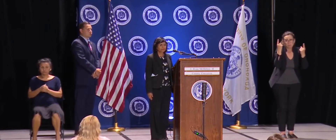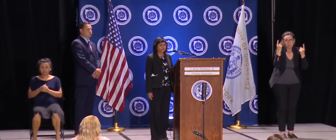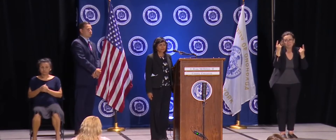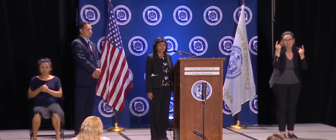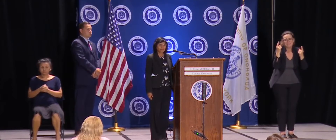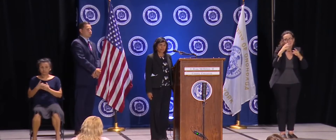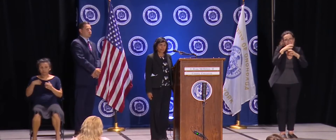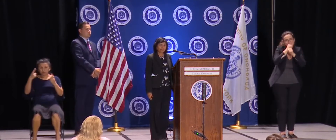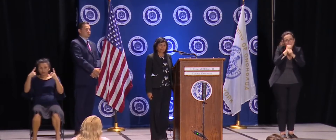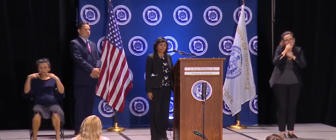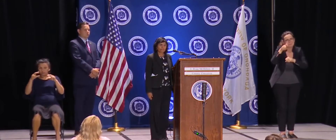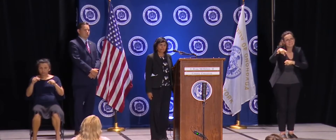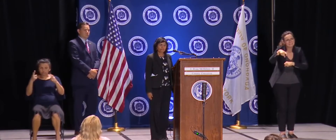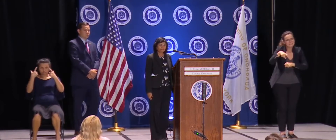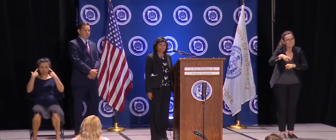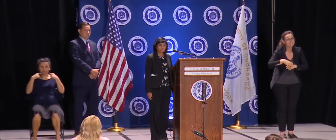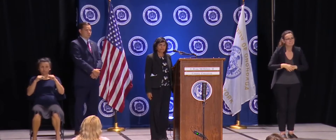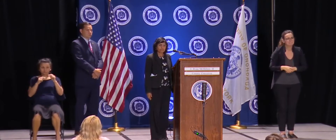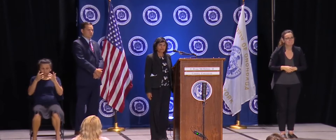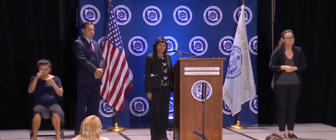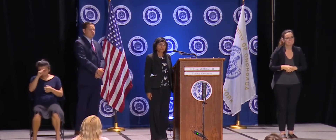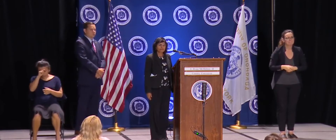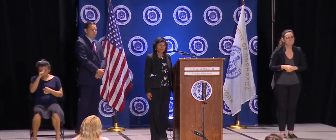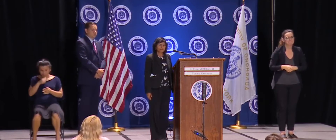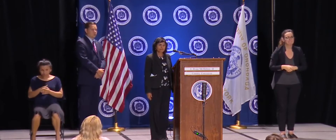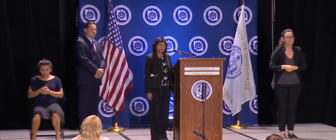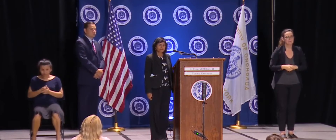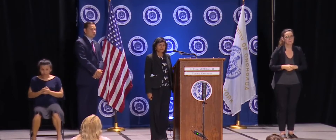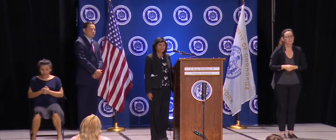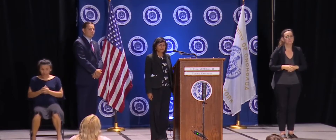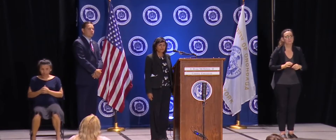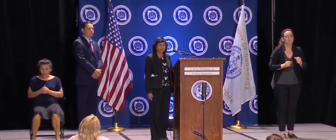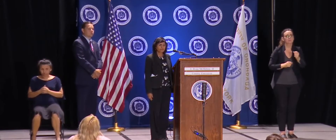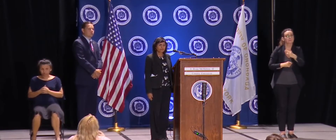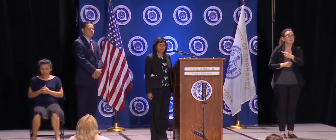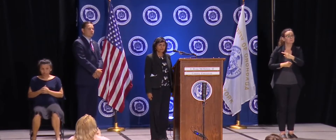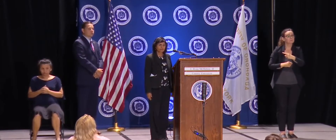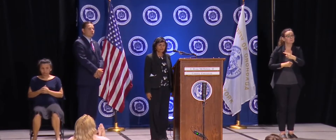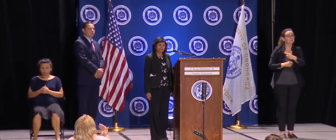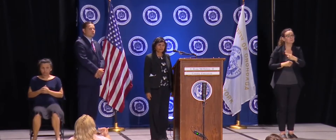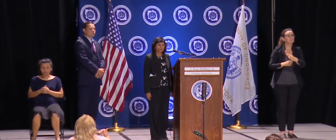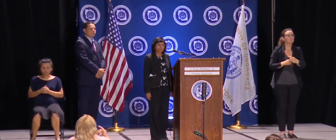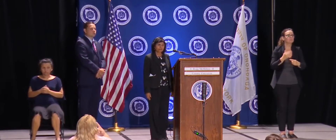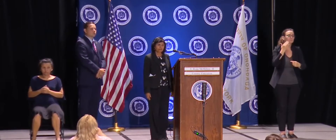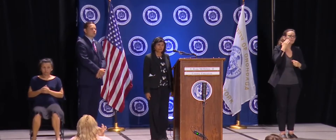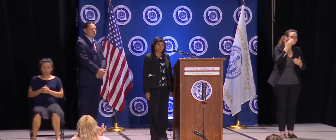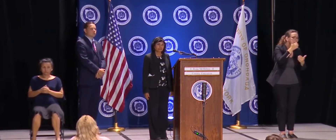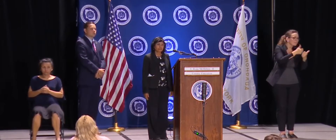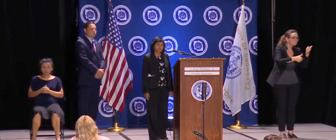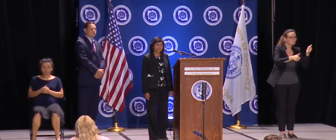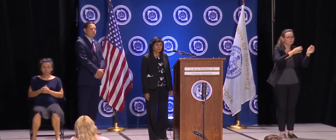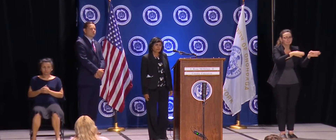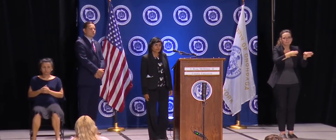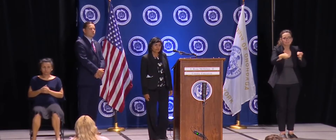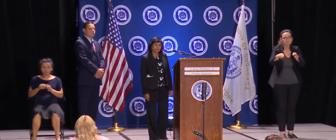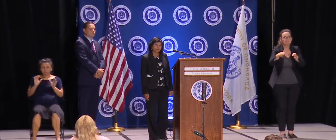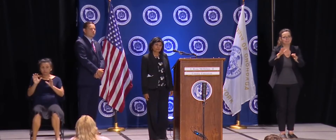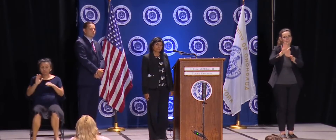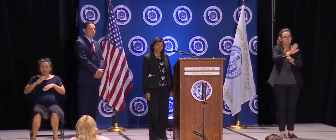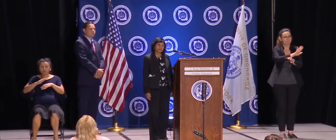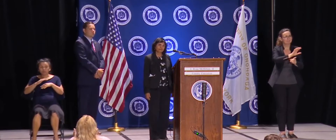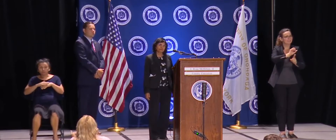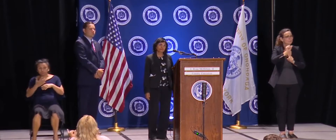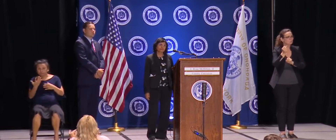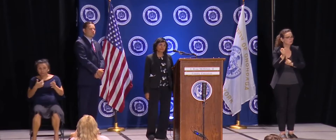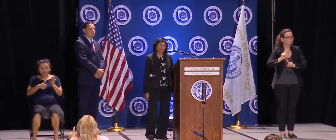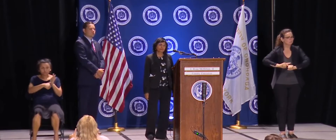You've told me before that each case is its own case when it comes to contact tracing. Generically, what parameters do you look at in the